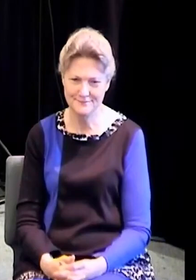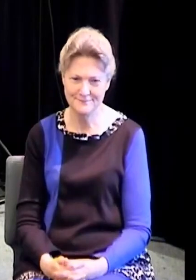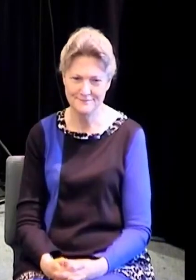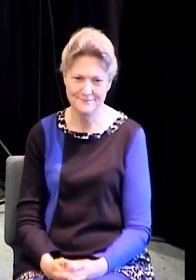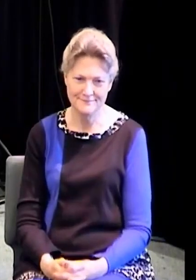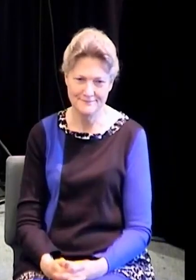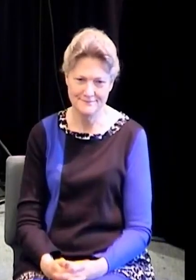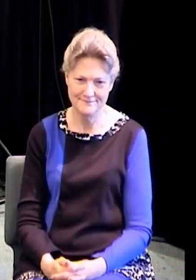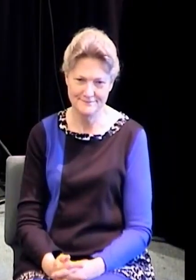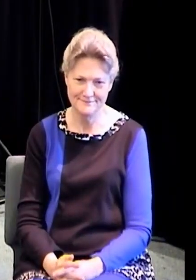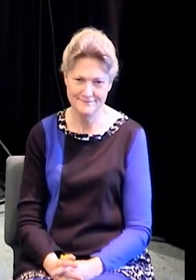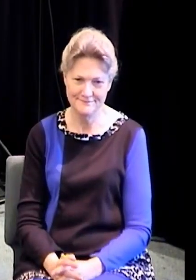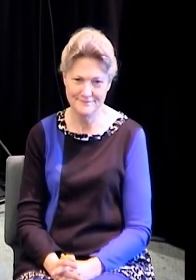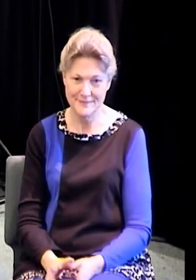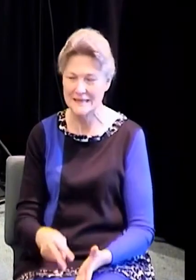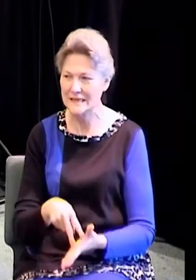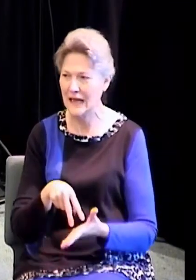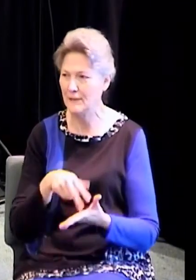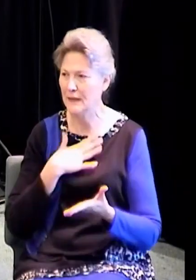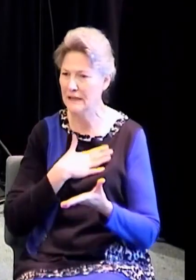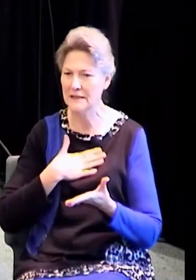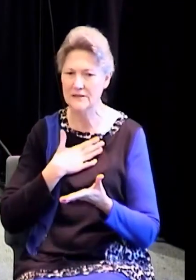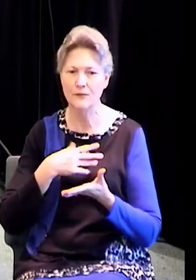Amen. Would you mind standing with me for just a moment?